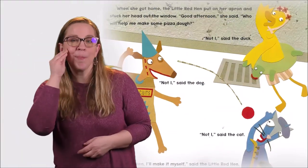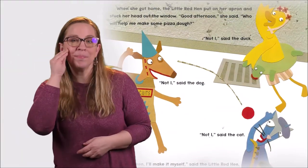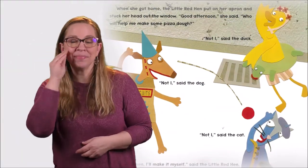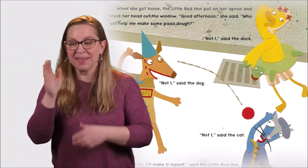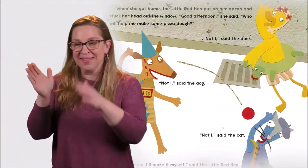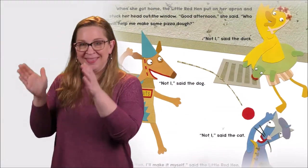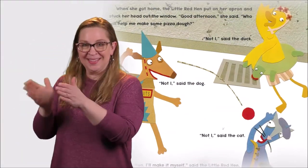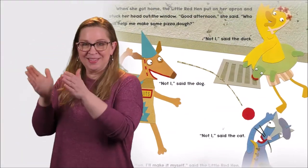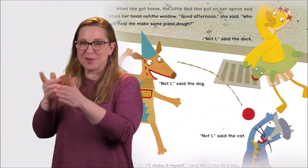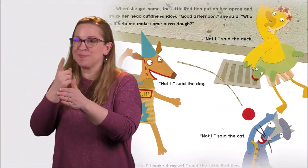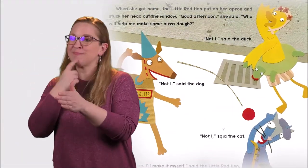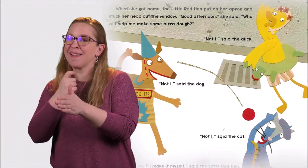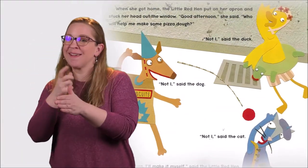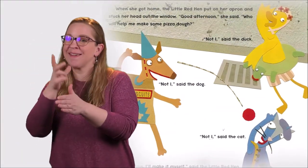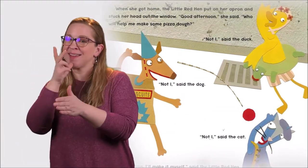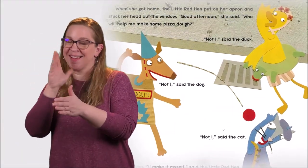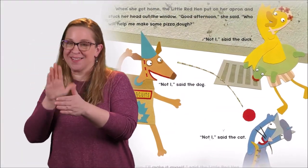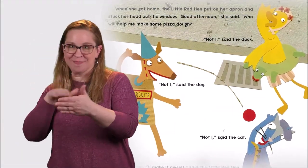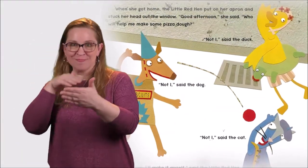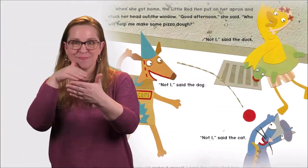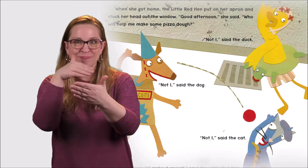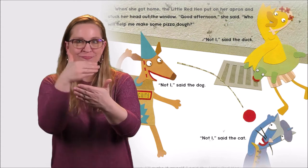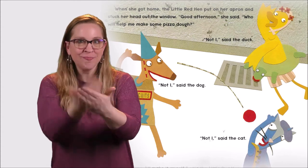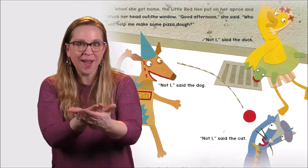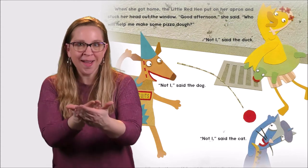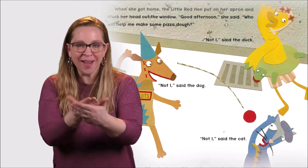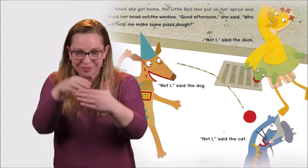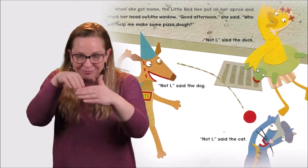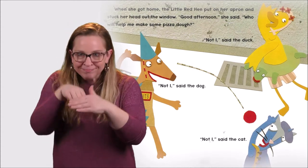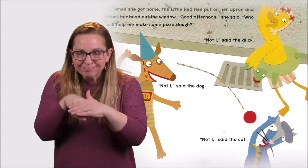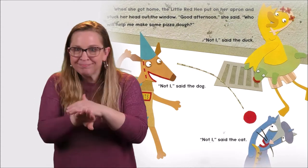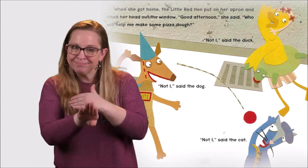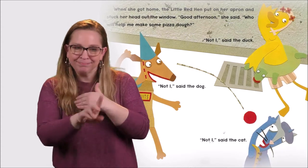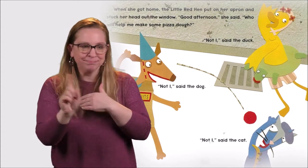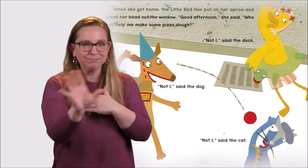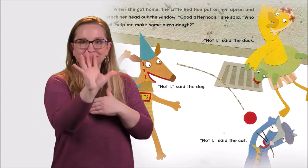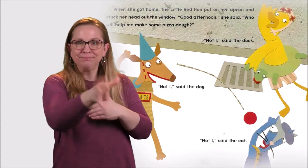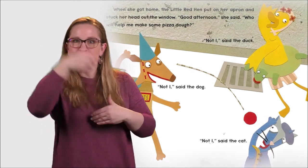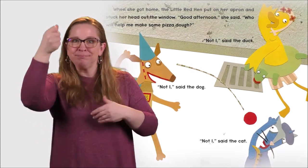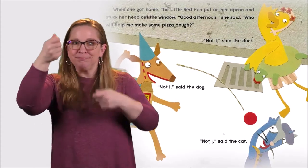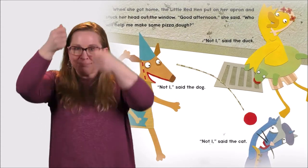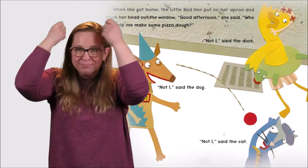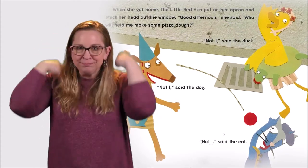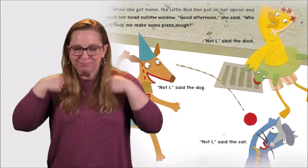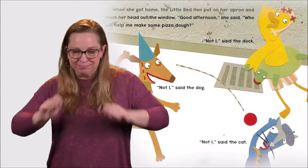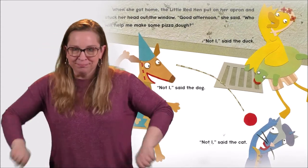When she got home, the Little Red Hen put on her apron and stuck her head out the window.